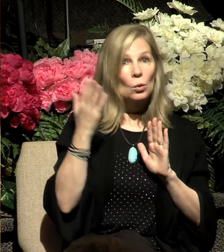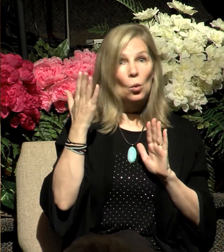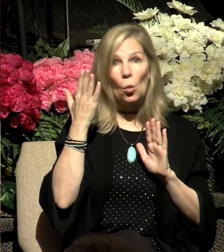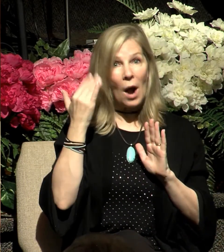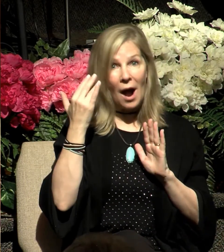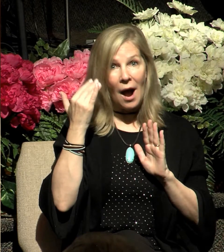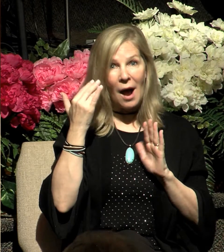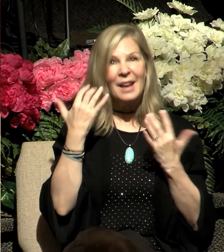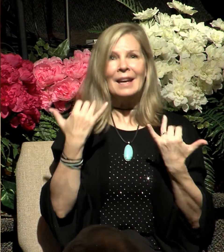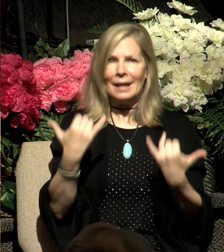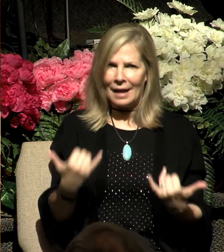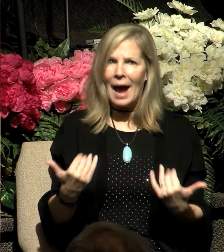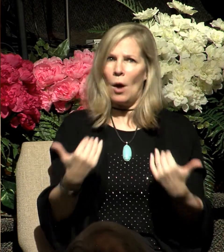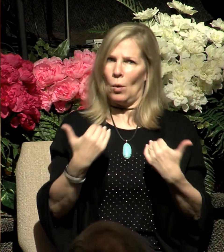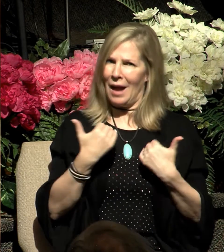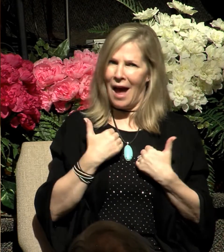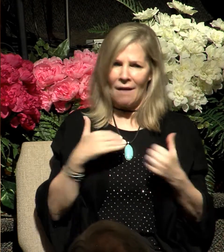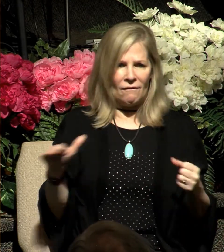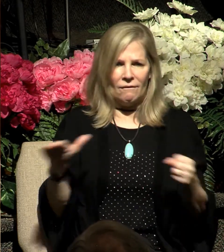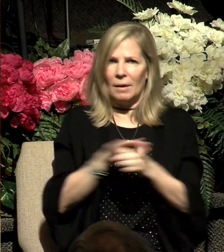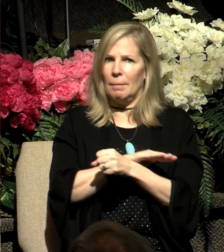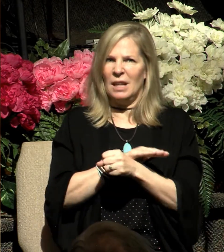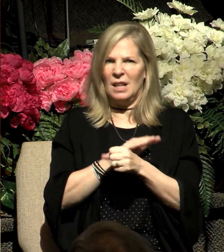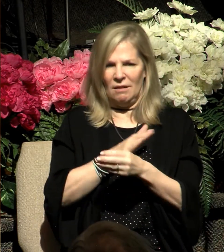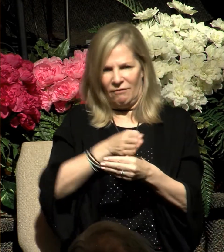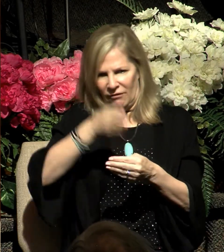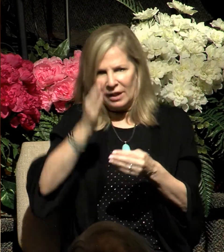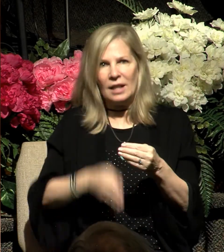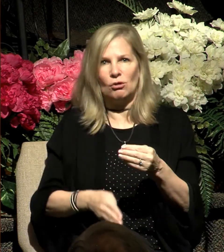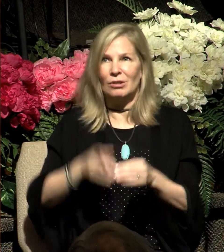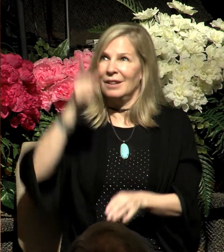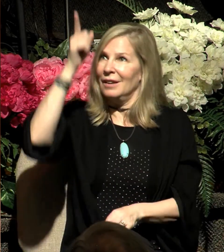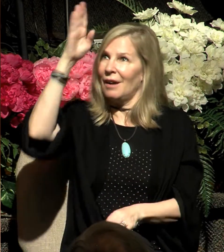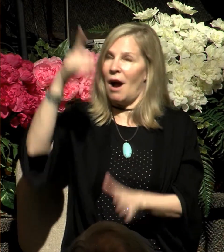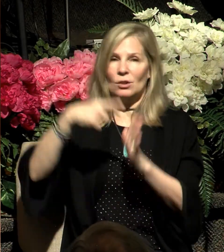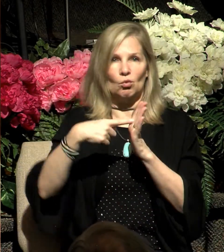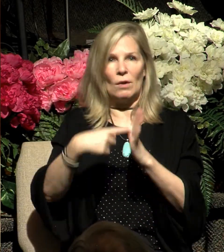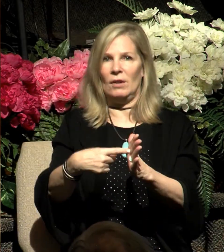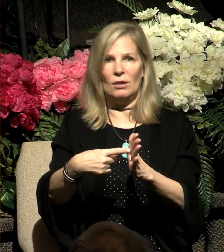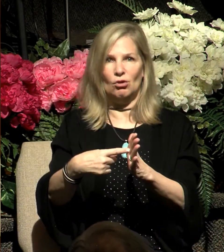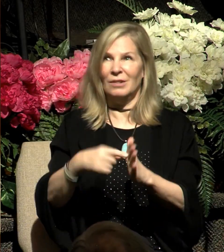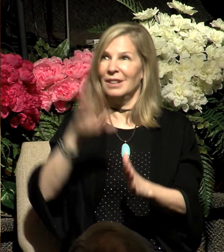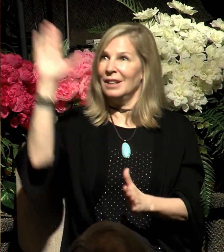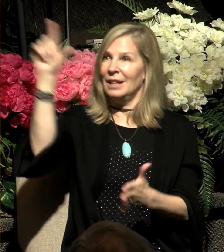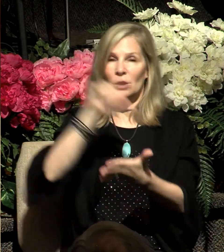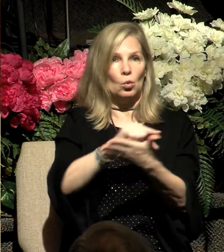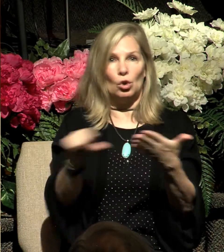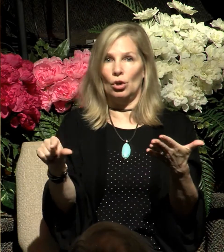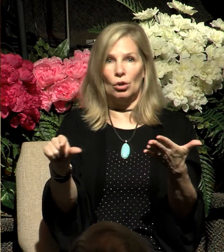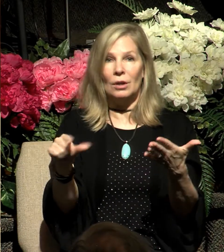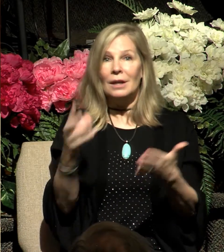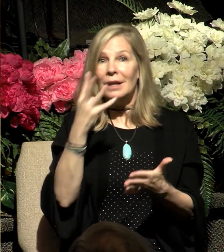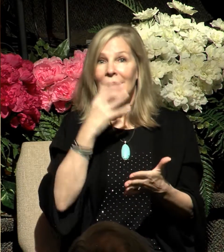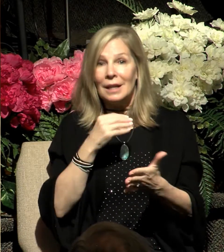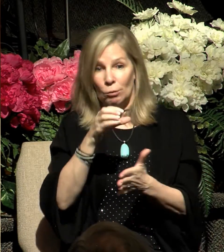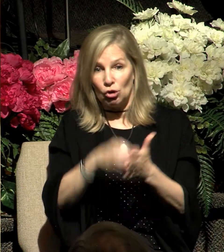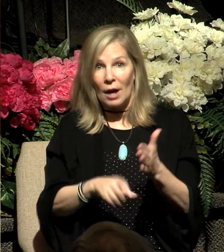Now we have the completed revelation of God. We have the word of God, which is referred to in Hebrews chapter 1 as God